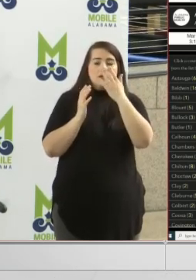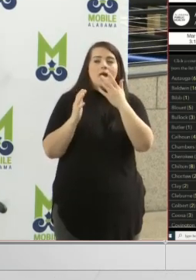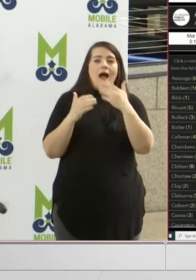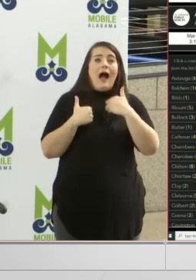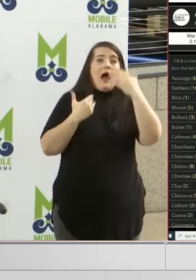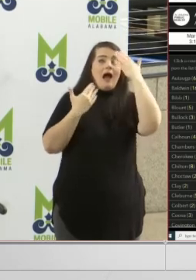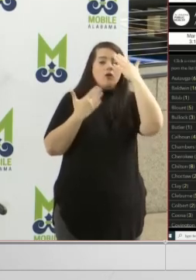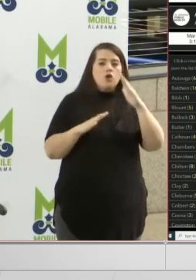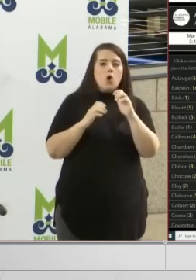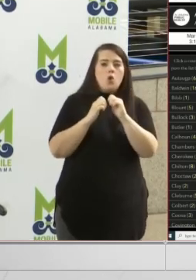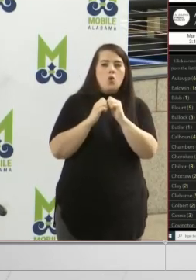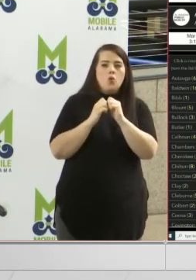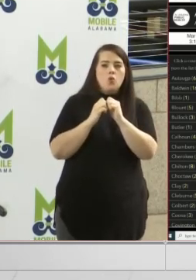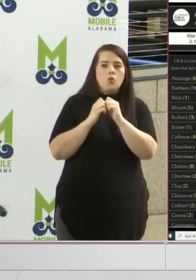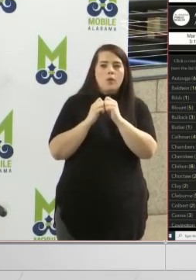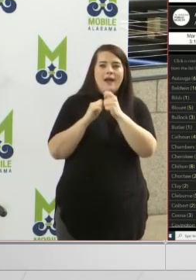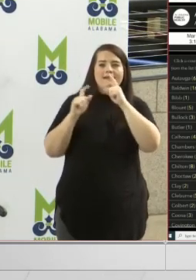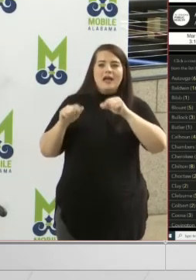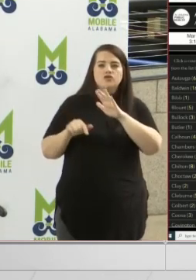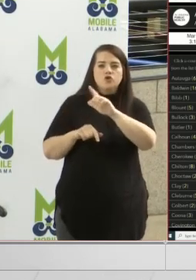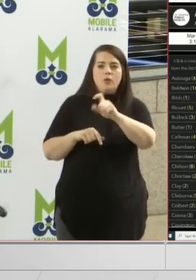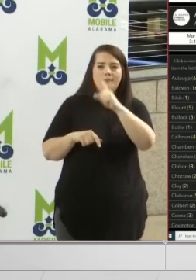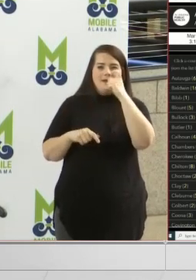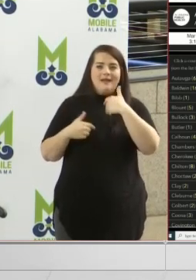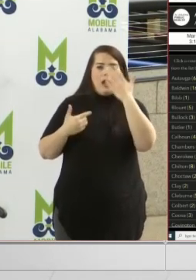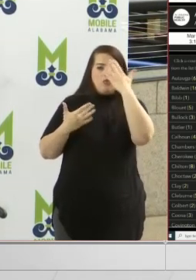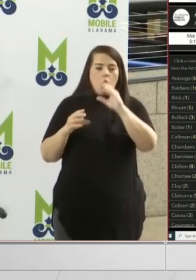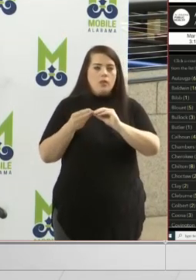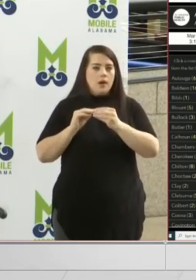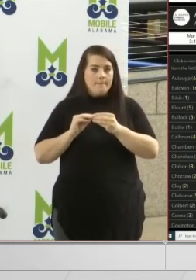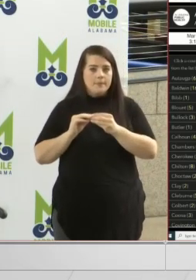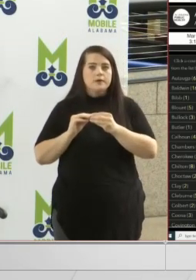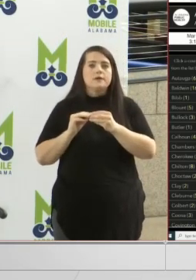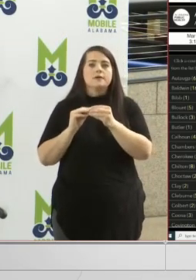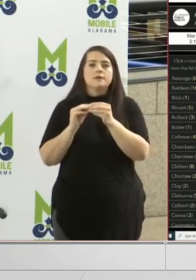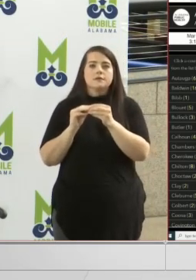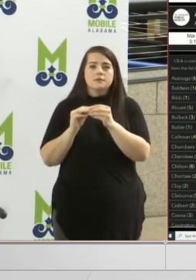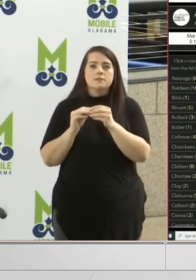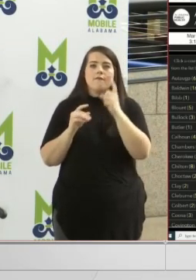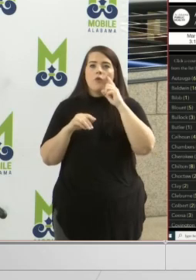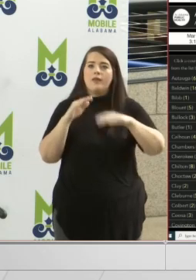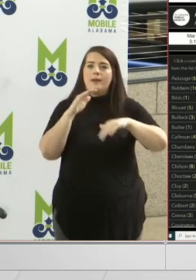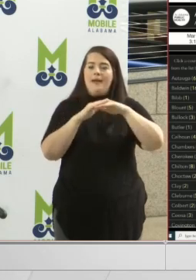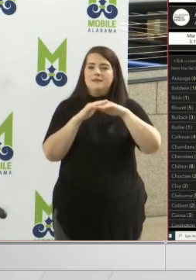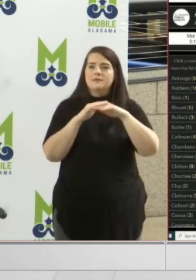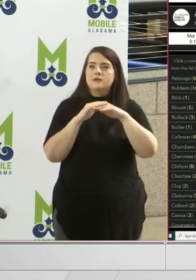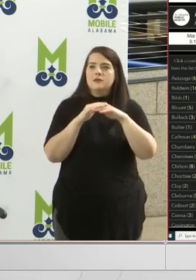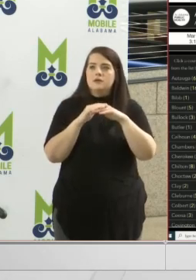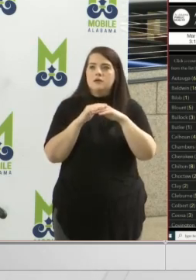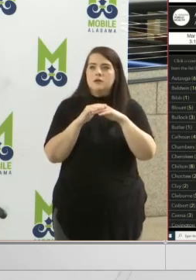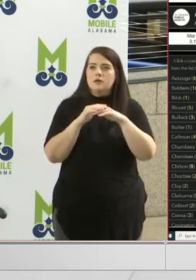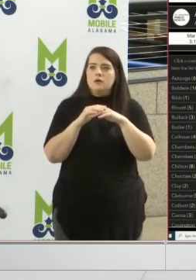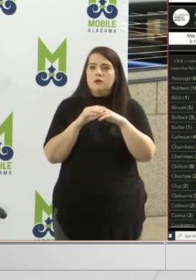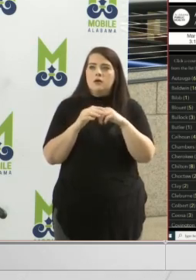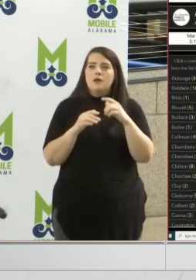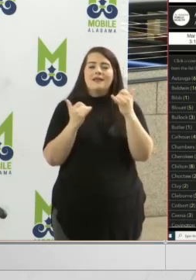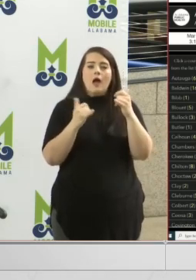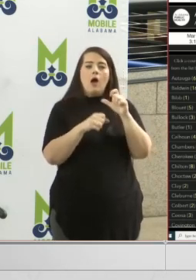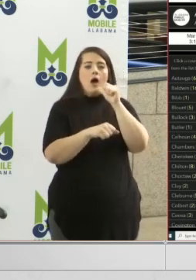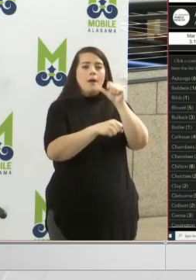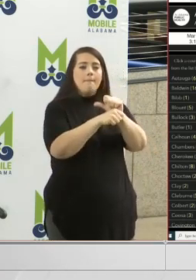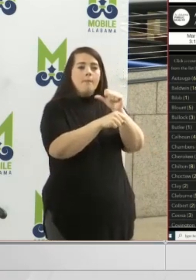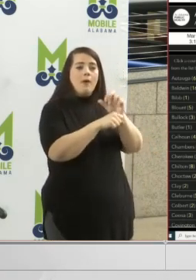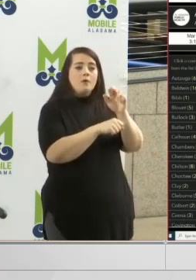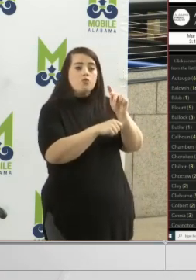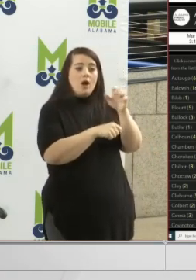I just don't know. I cannot answer your question, because I don't know that number on the capacity. The number of unemployment rates, do you have